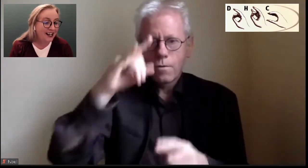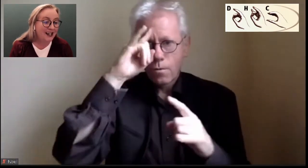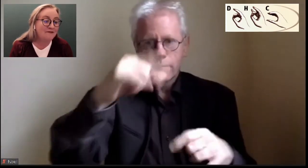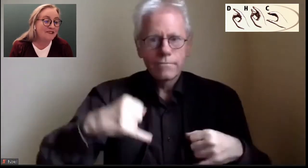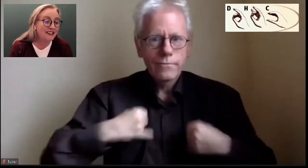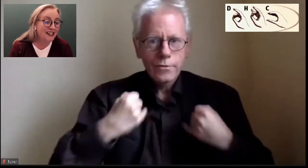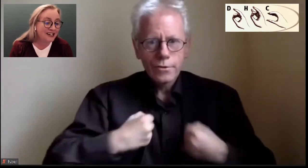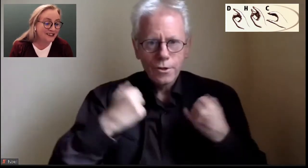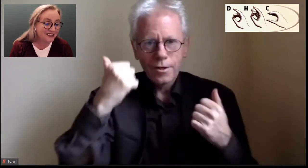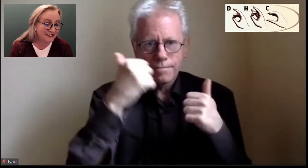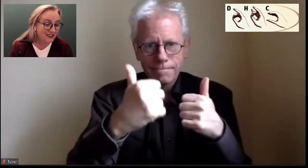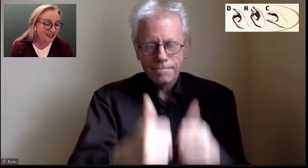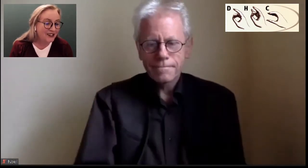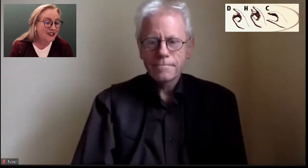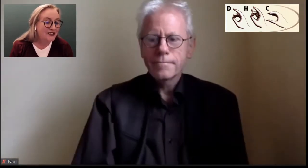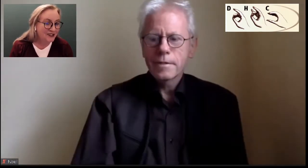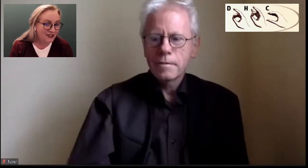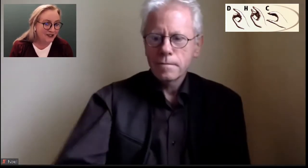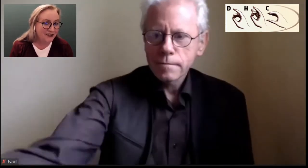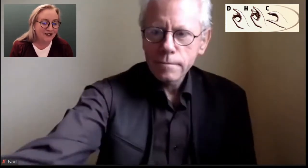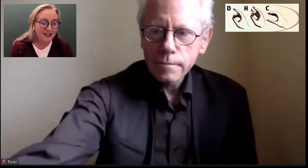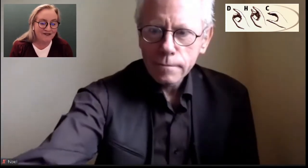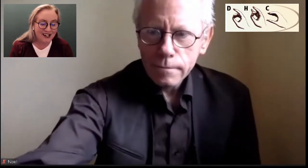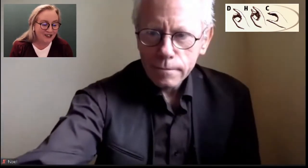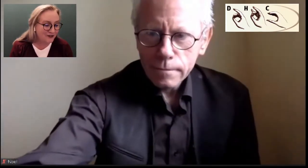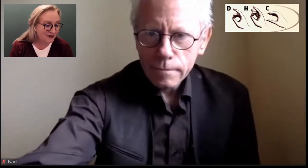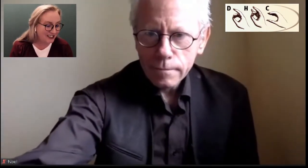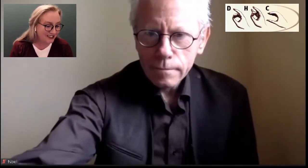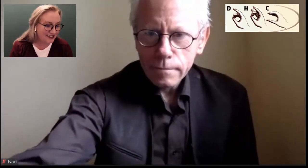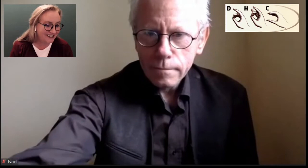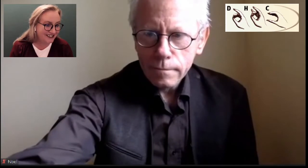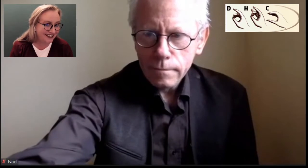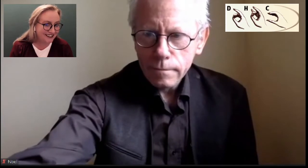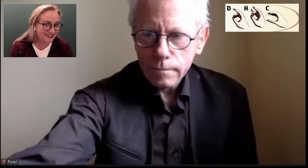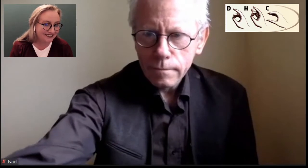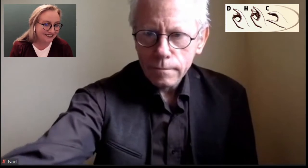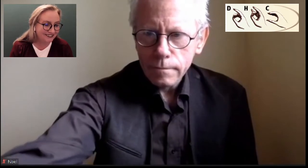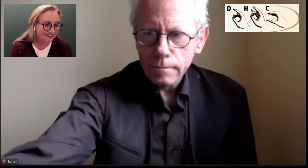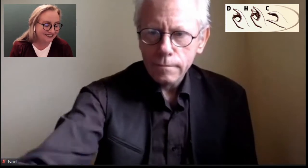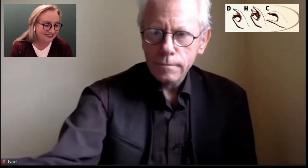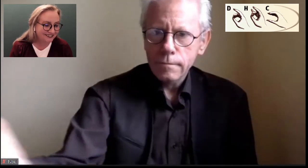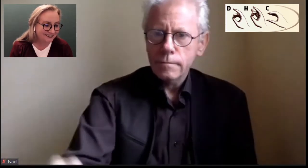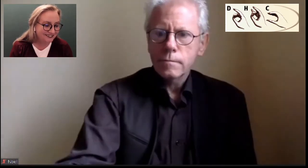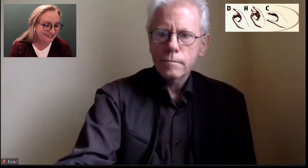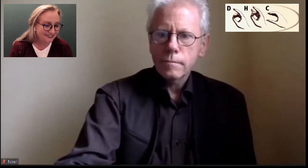And I'm delighted to invite you all here today.